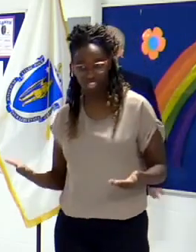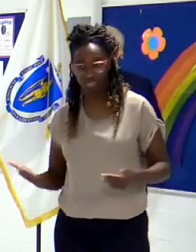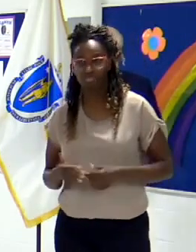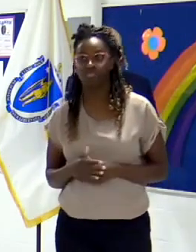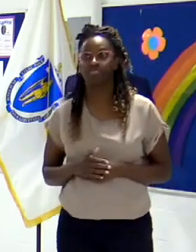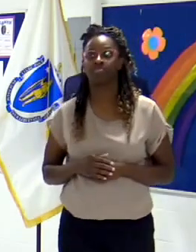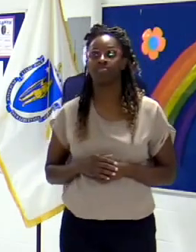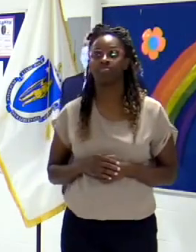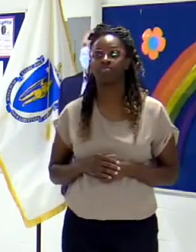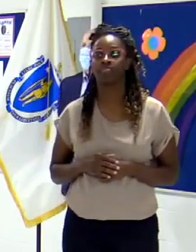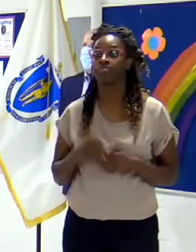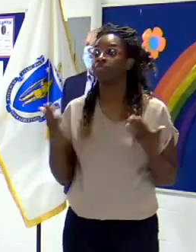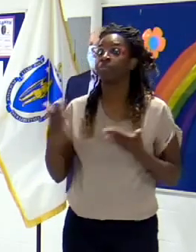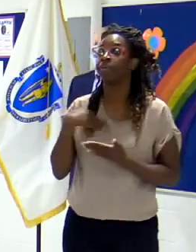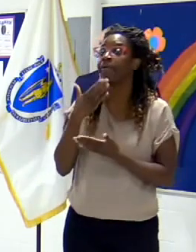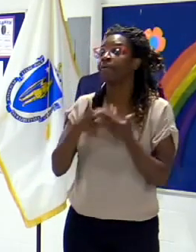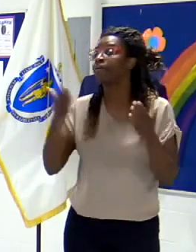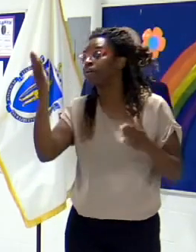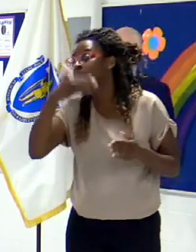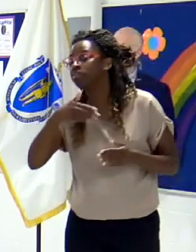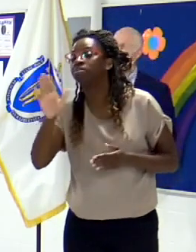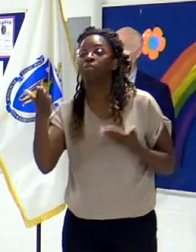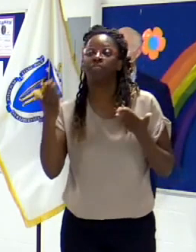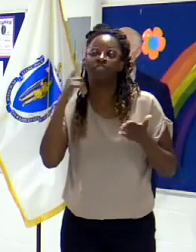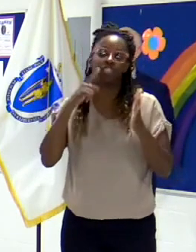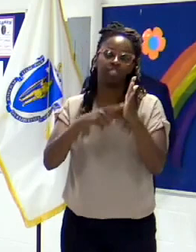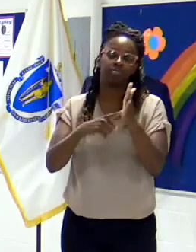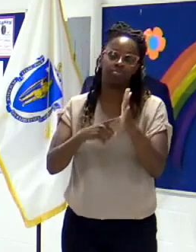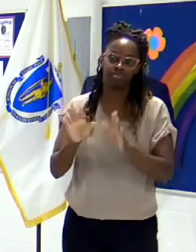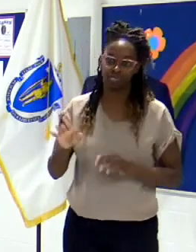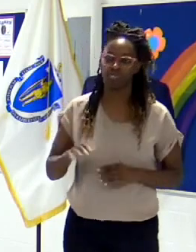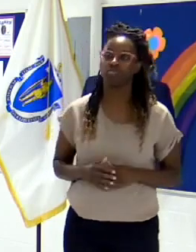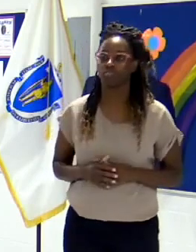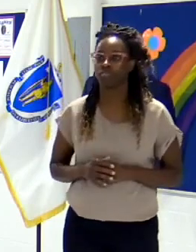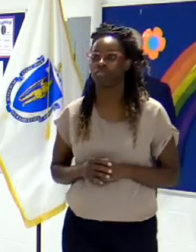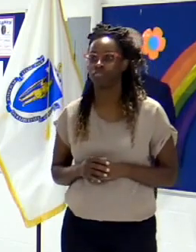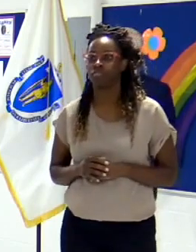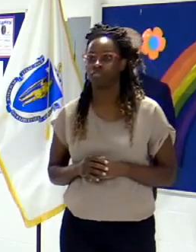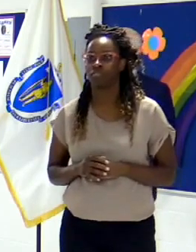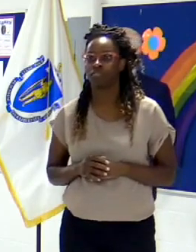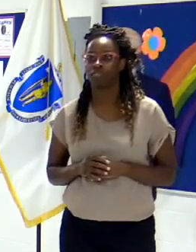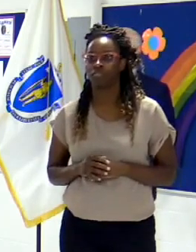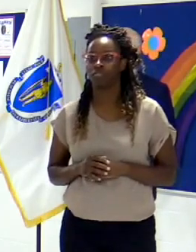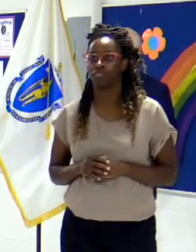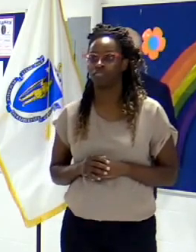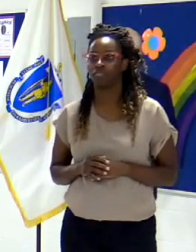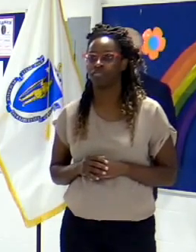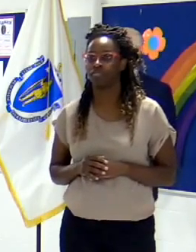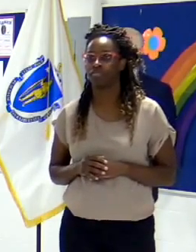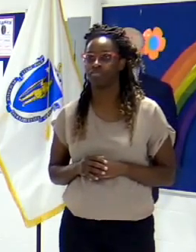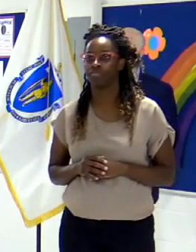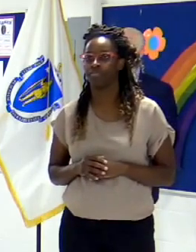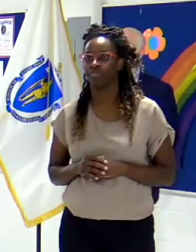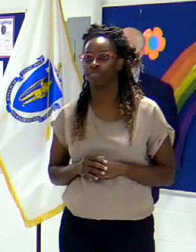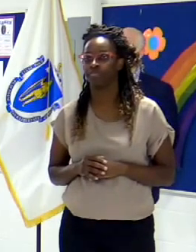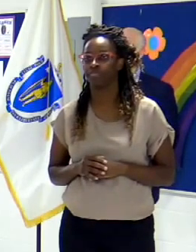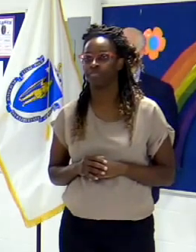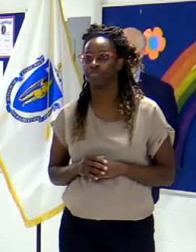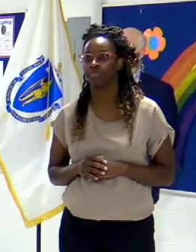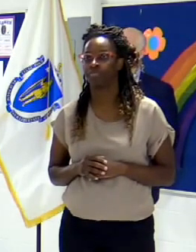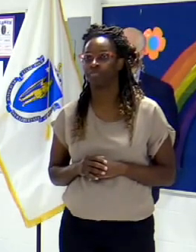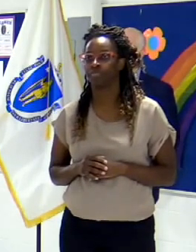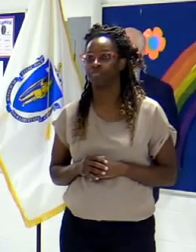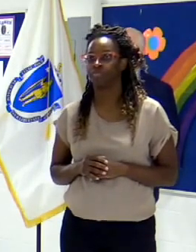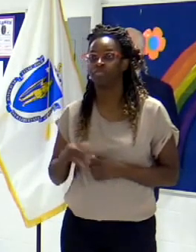at first glance. For example, they did some really interesting work with their existing furniture,